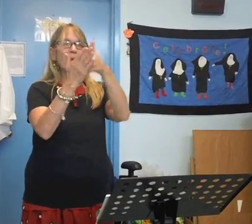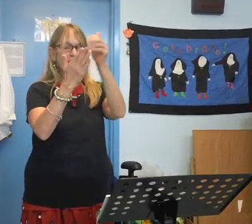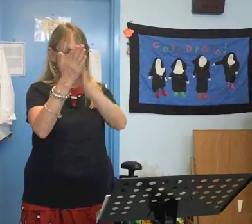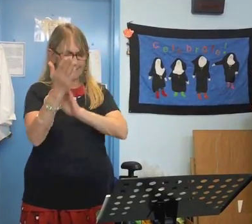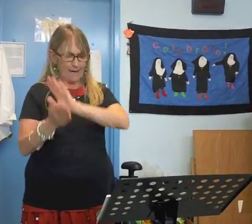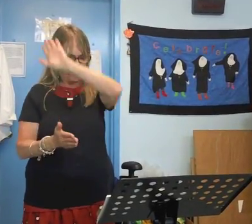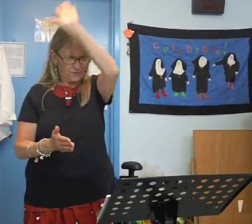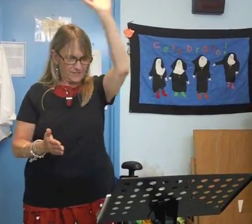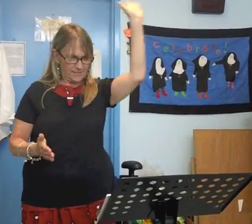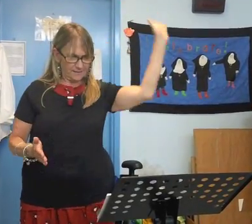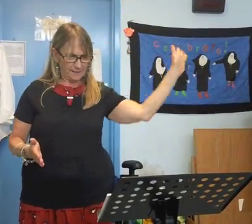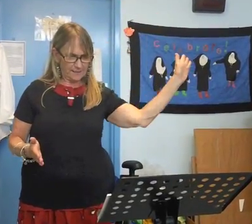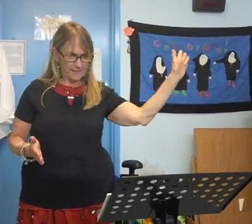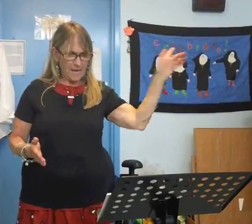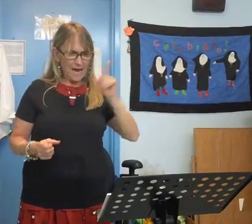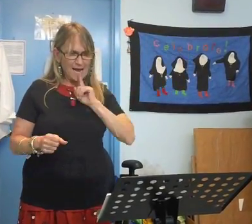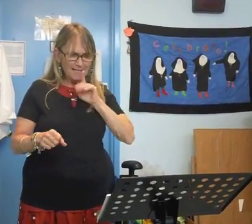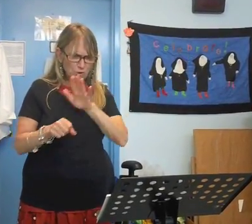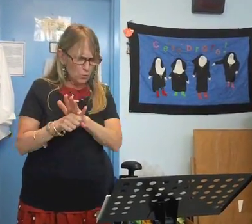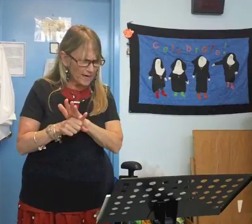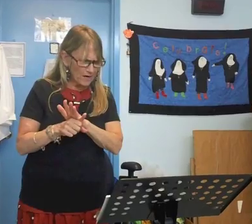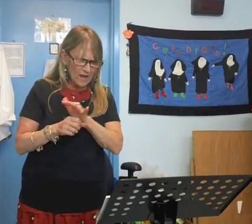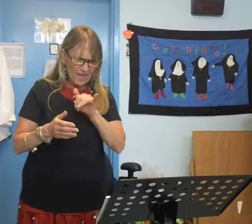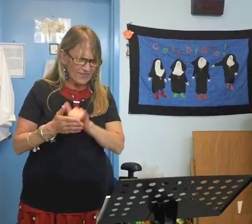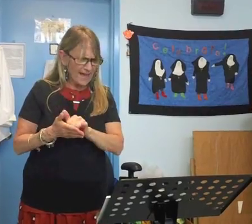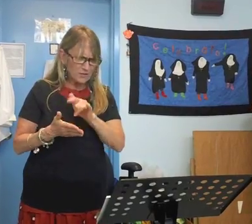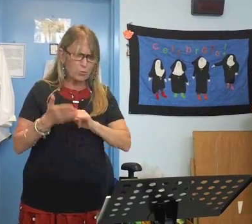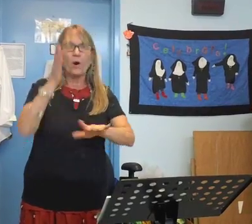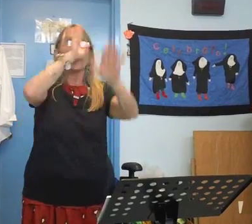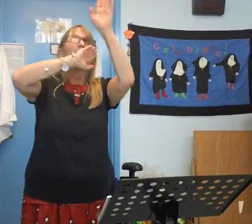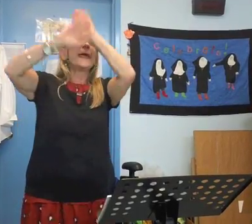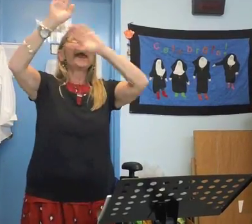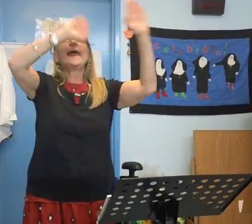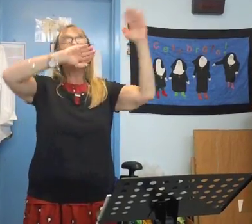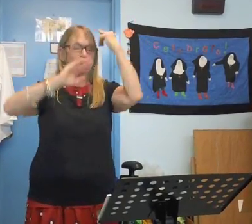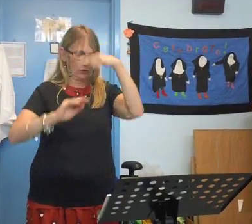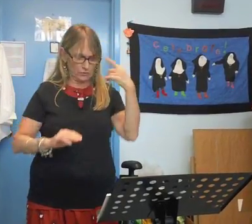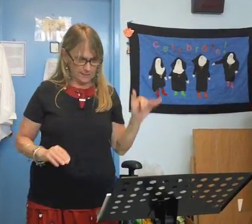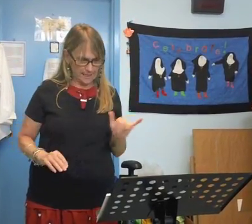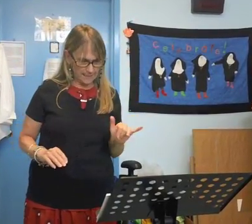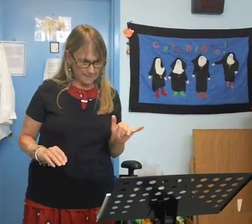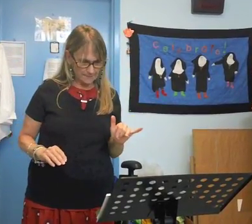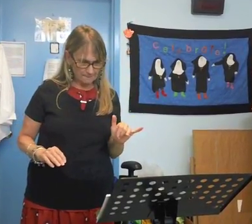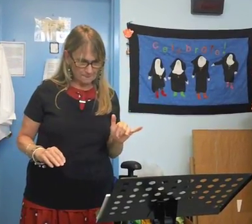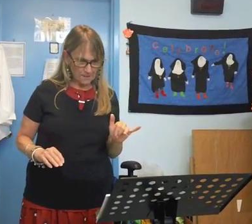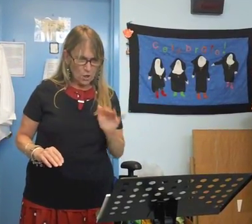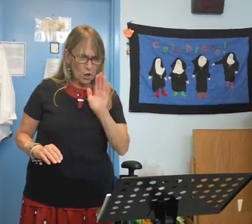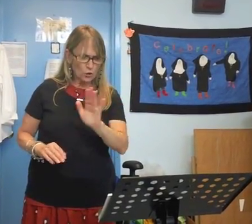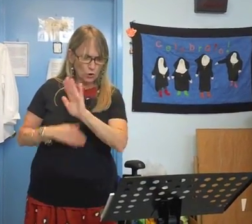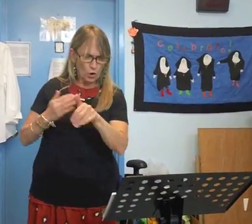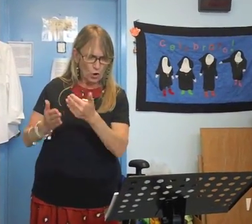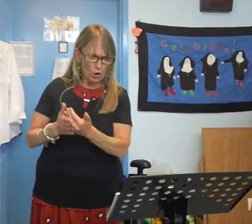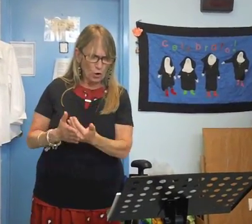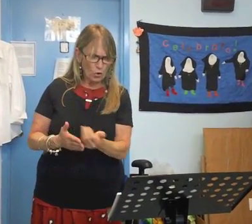painting on the ceiling I swear that's what heaven looks like your whole